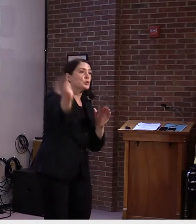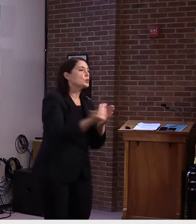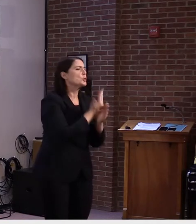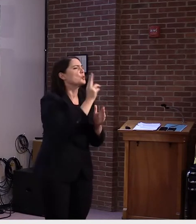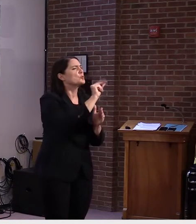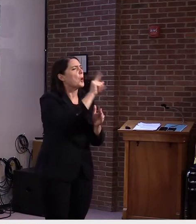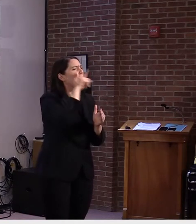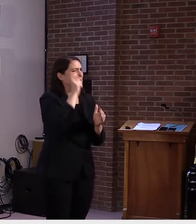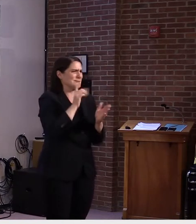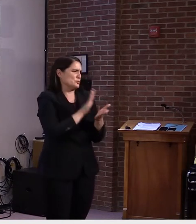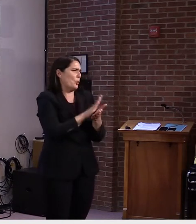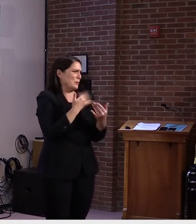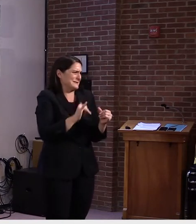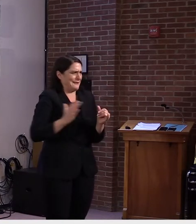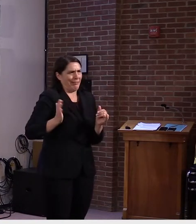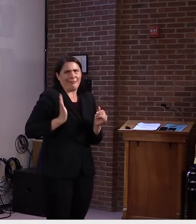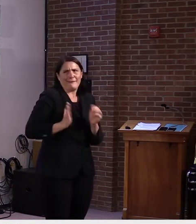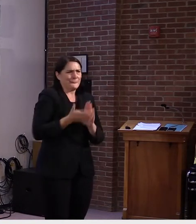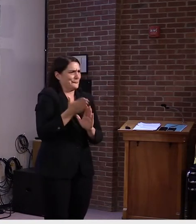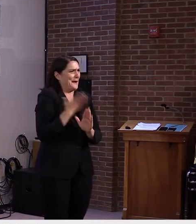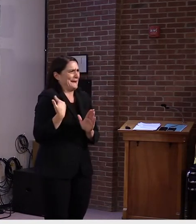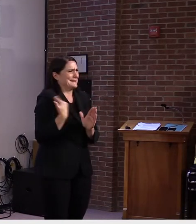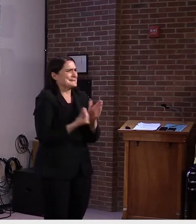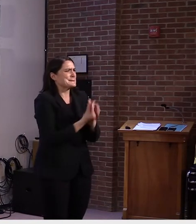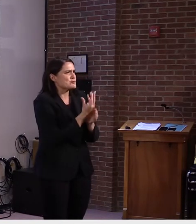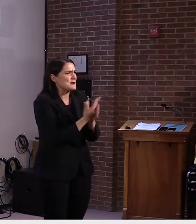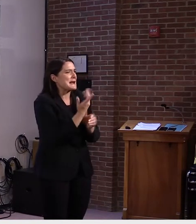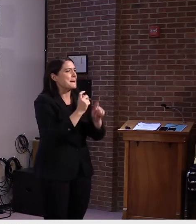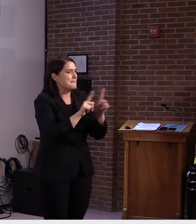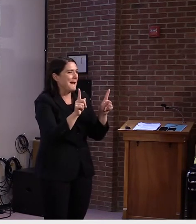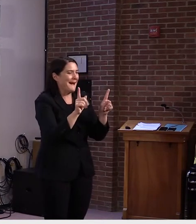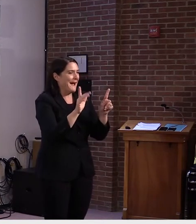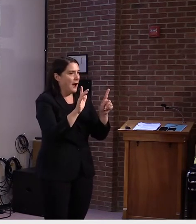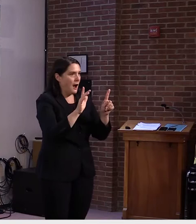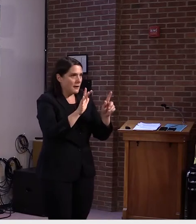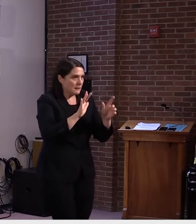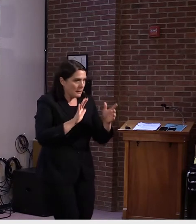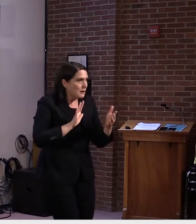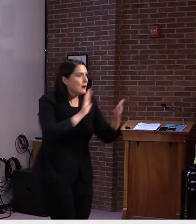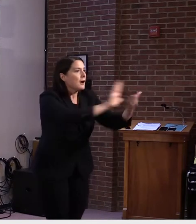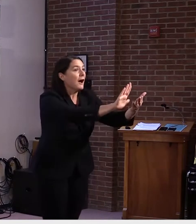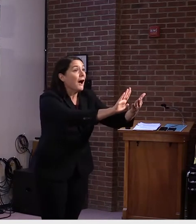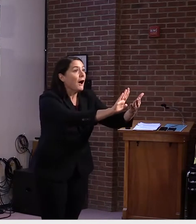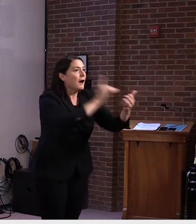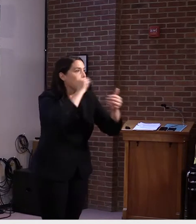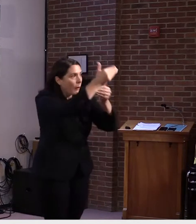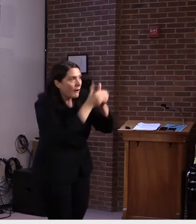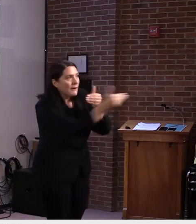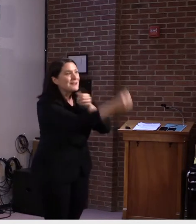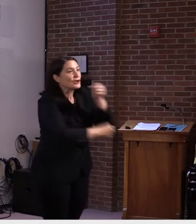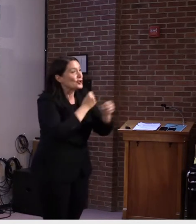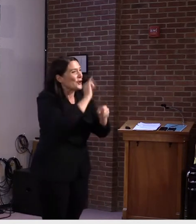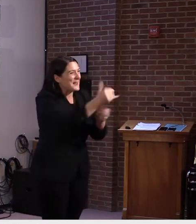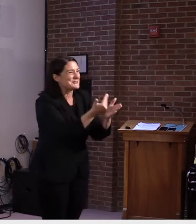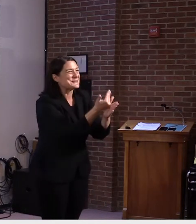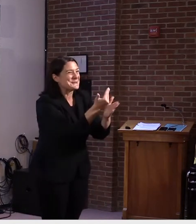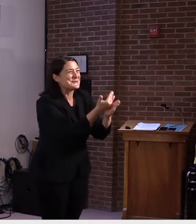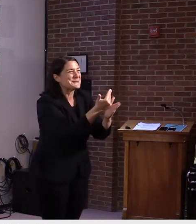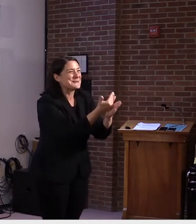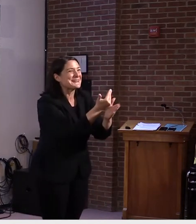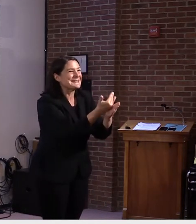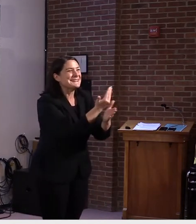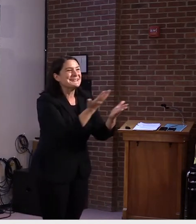that has been prevalent throughout sort of the, um, not only the pandemic pre